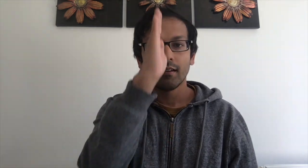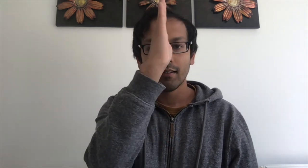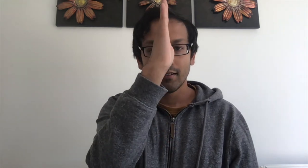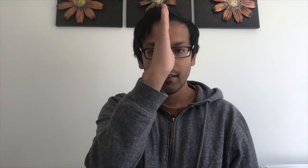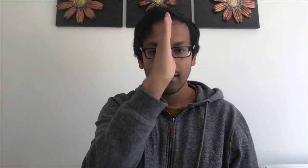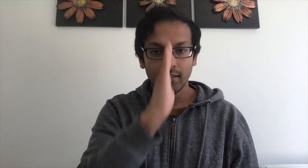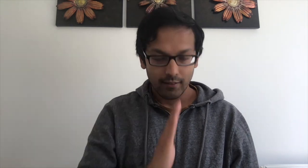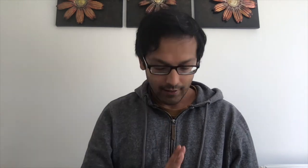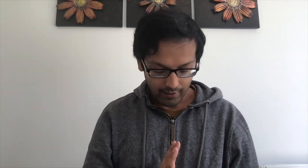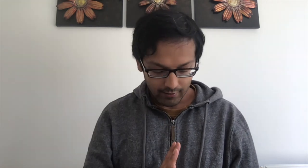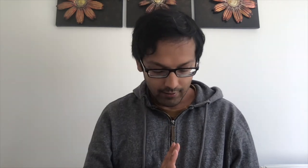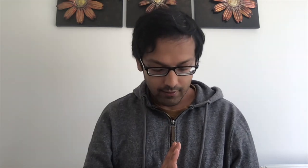Sad.